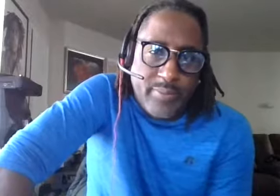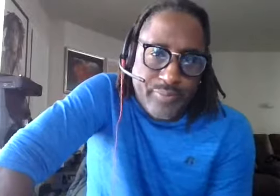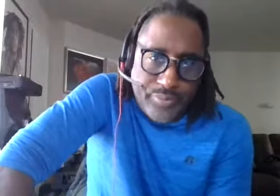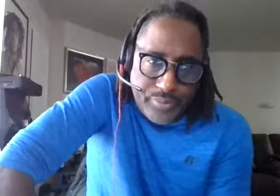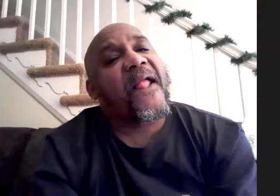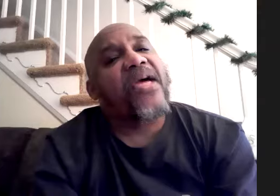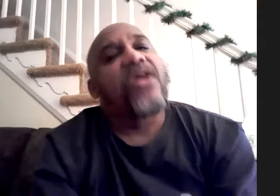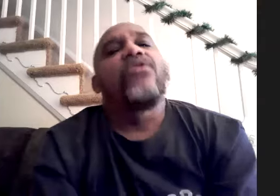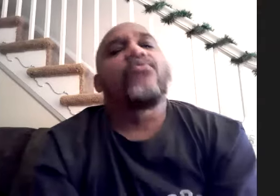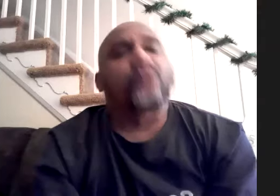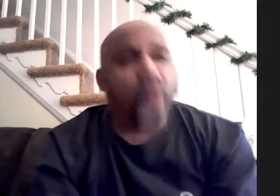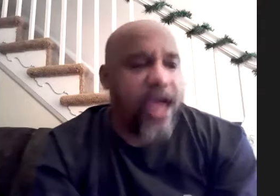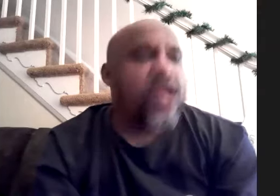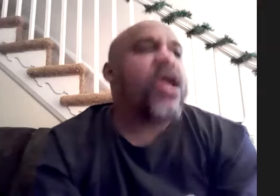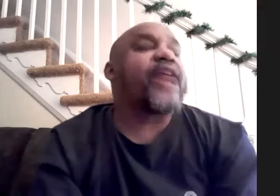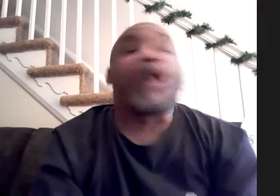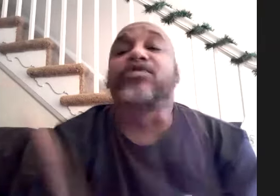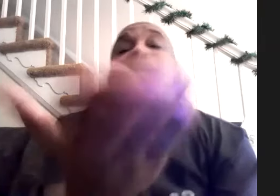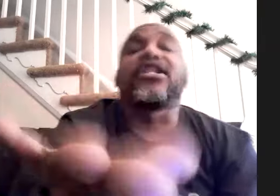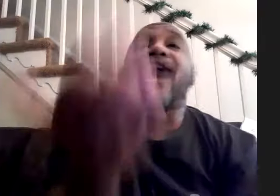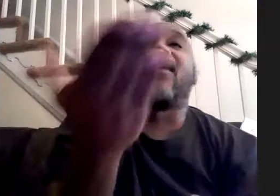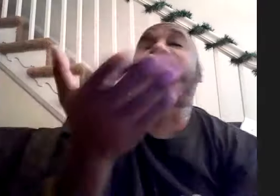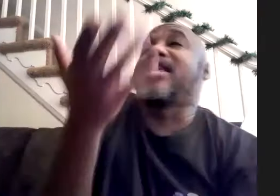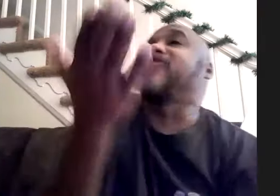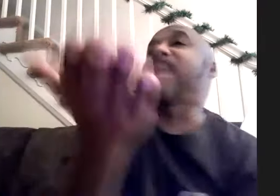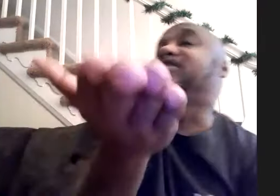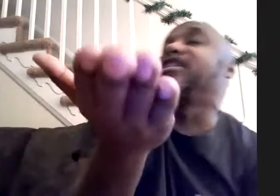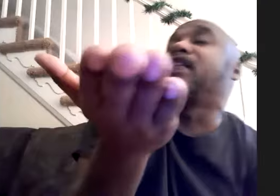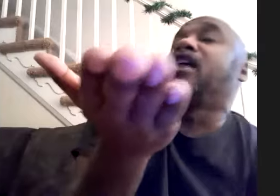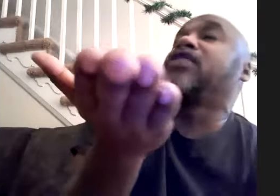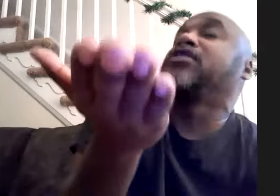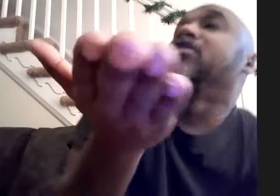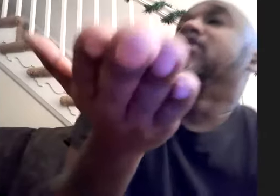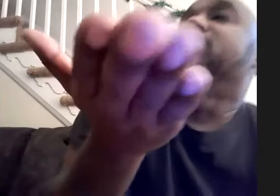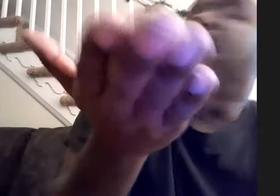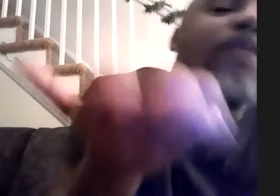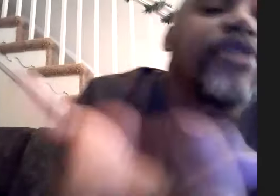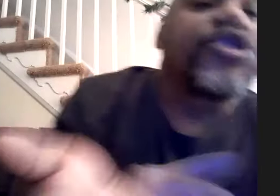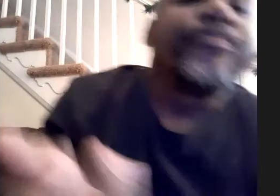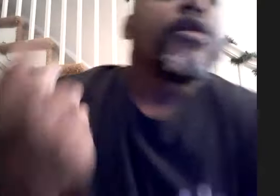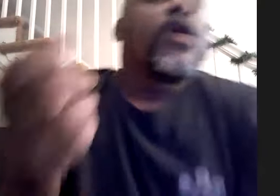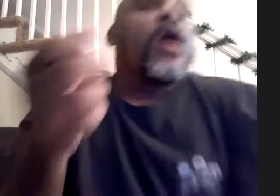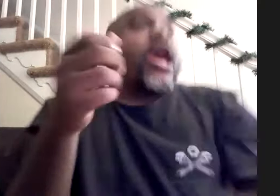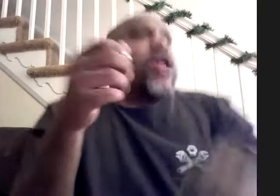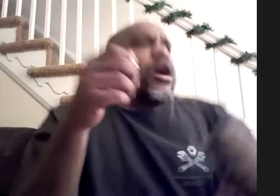back in the day and i was actually how i did uh doug wimbish and um